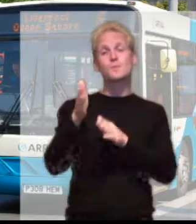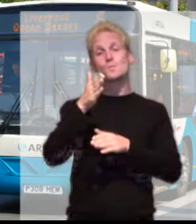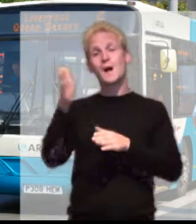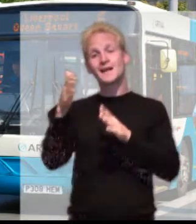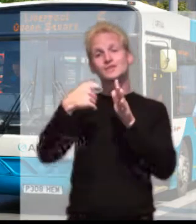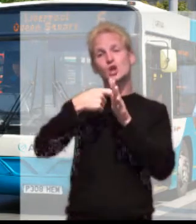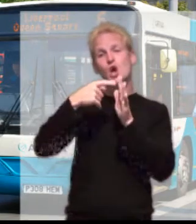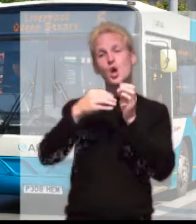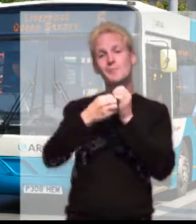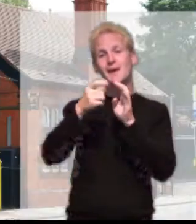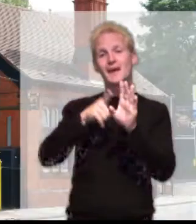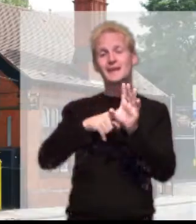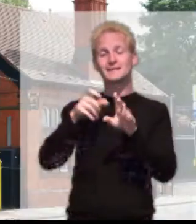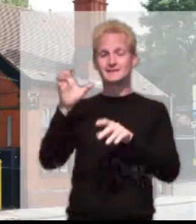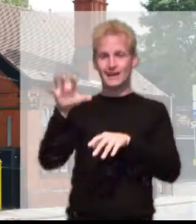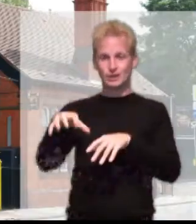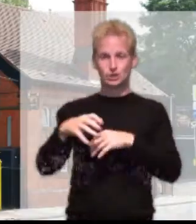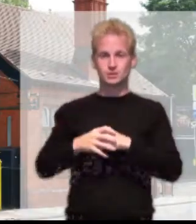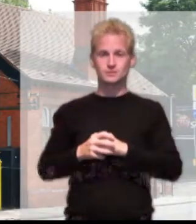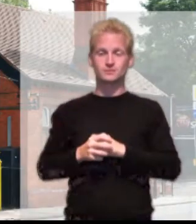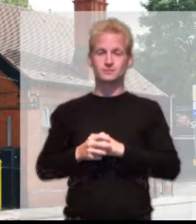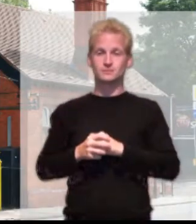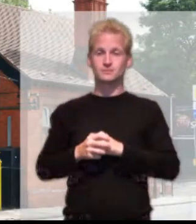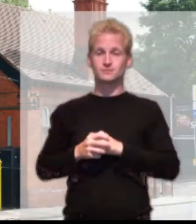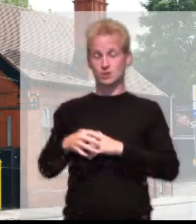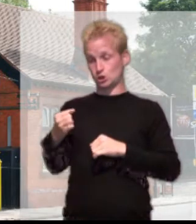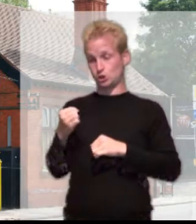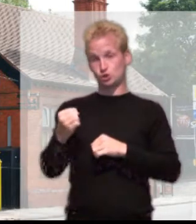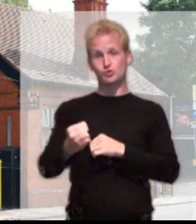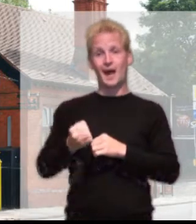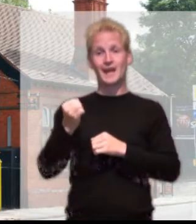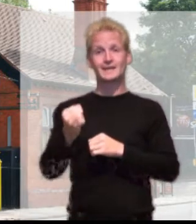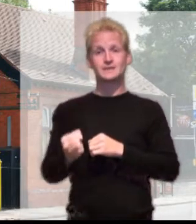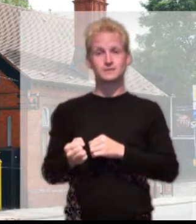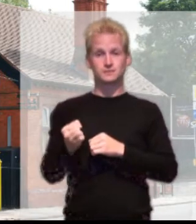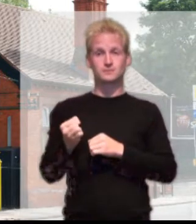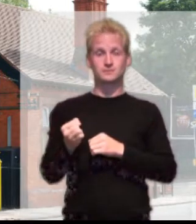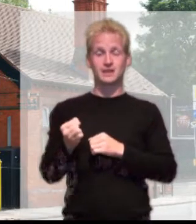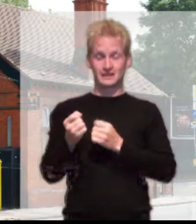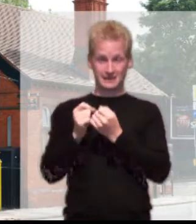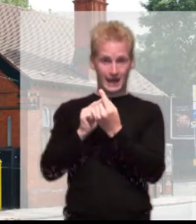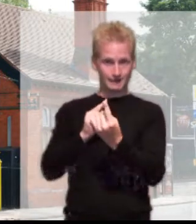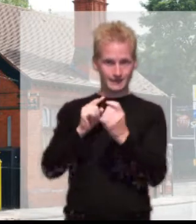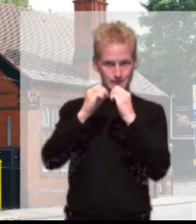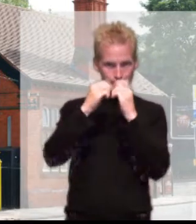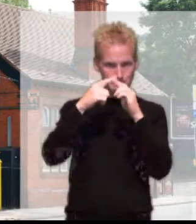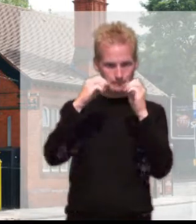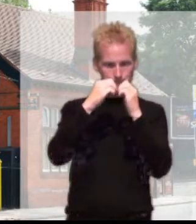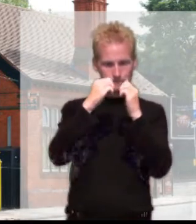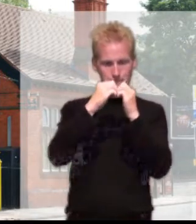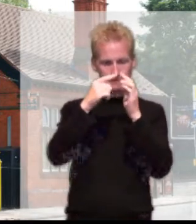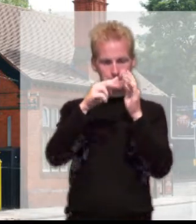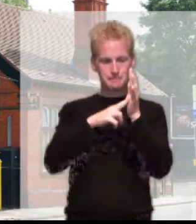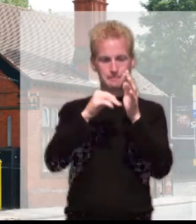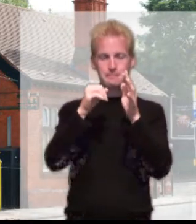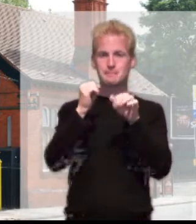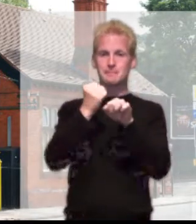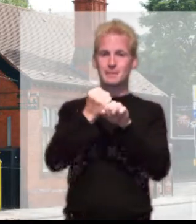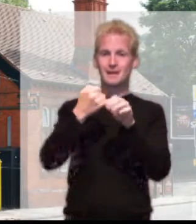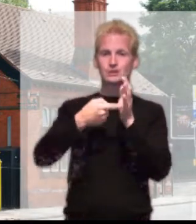By train The nearest train station is Bebbington. Port Sunlight is also nearby.